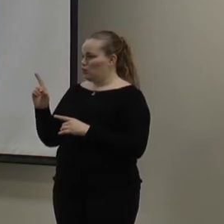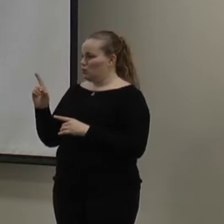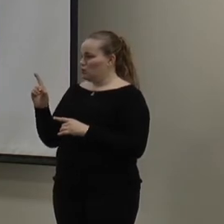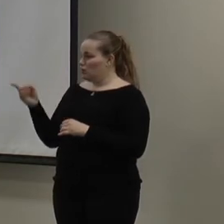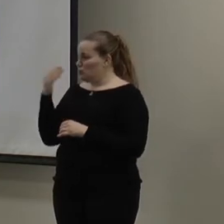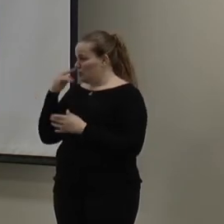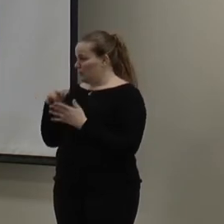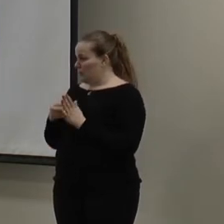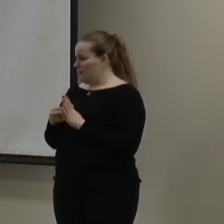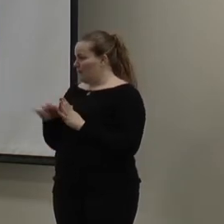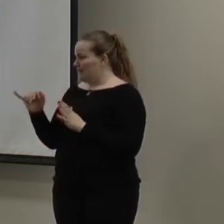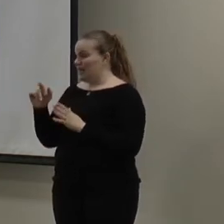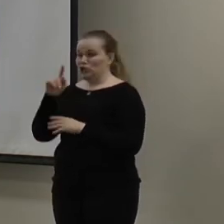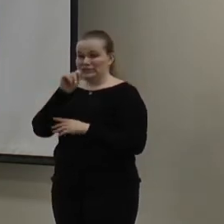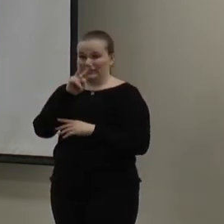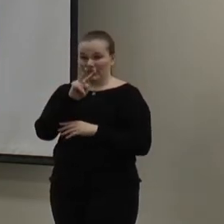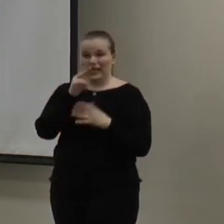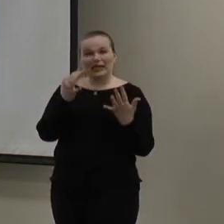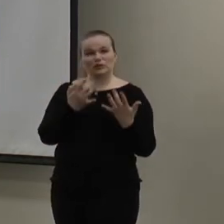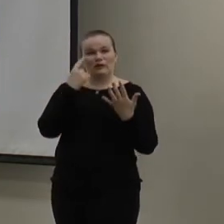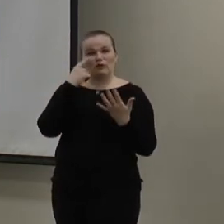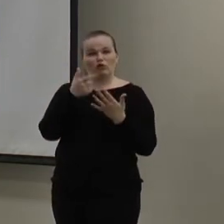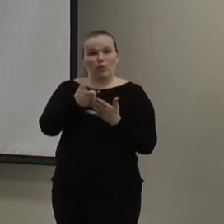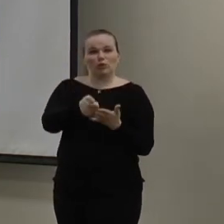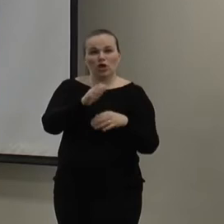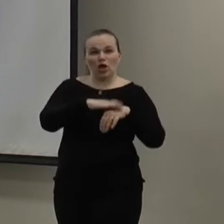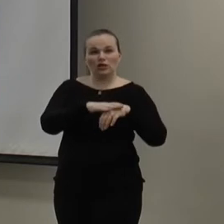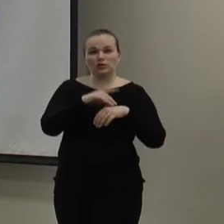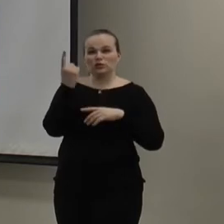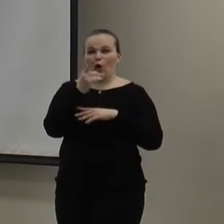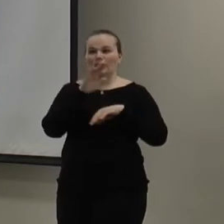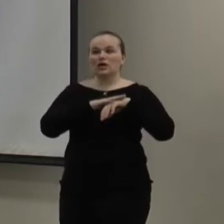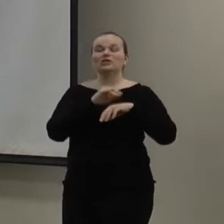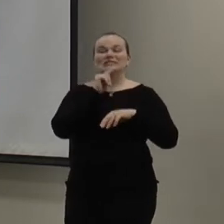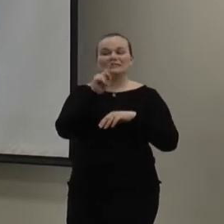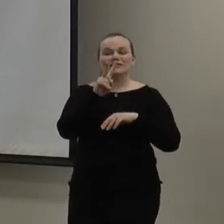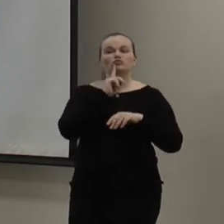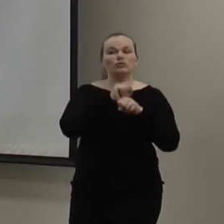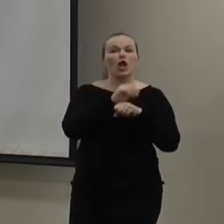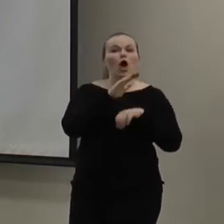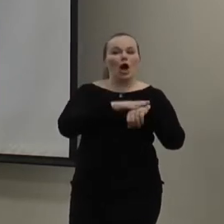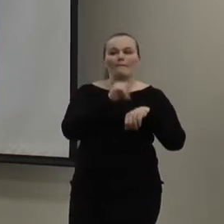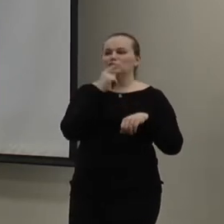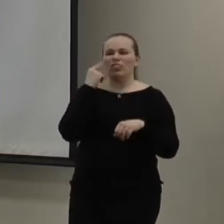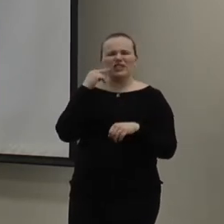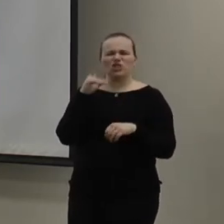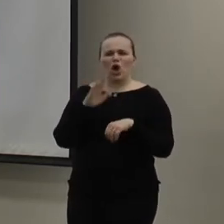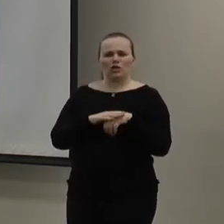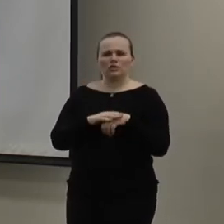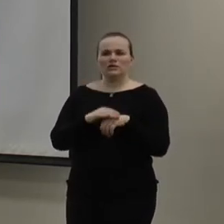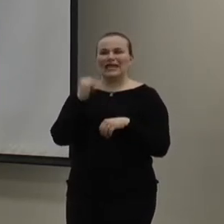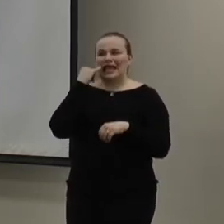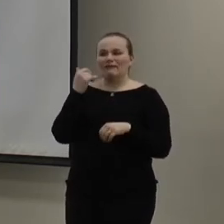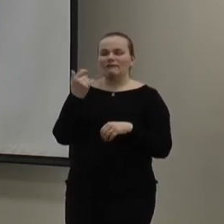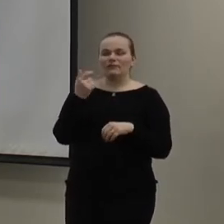is? It's like your TV. It's waiting for your remote to turn it on. So, it's always on even though you don't think it's on. Exactly. So, like if you